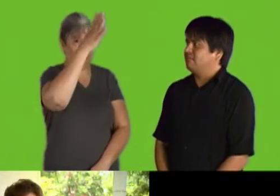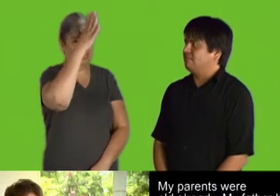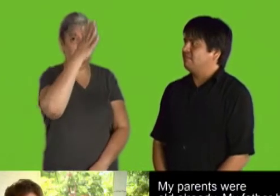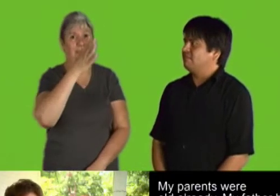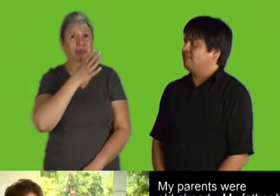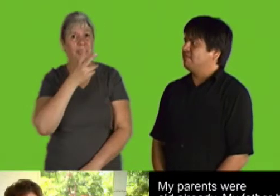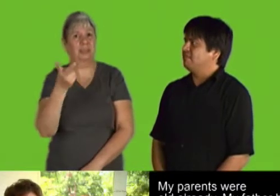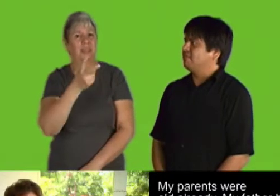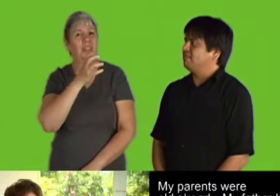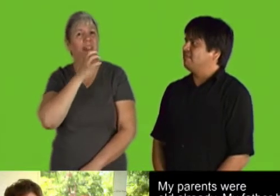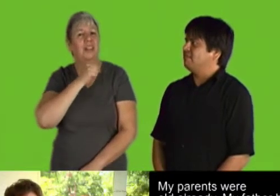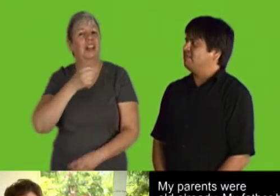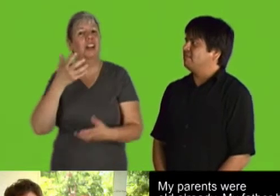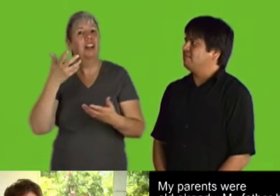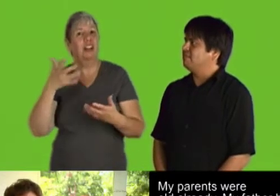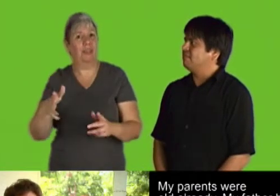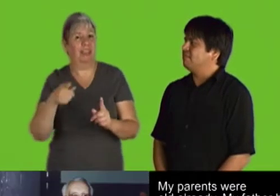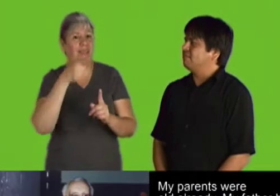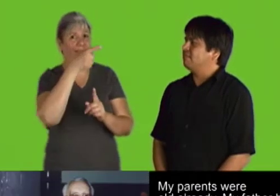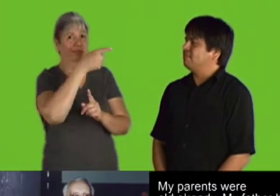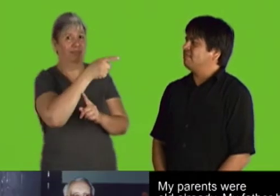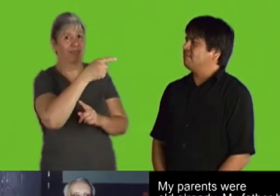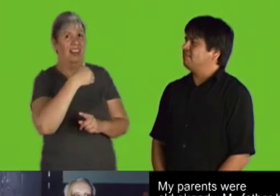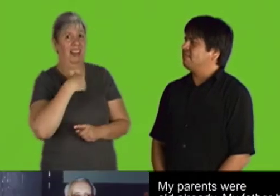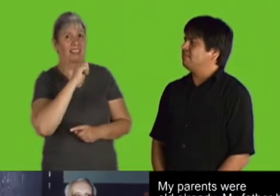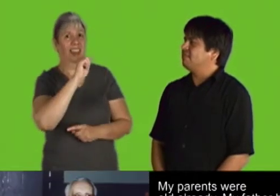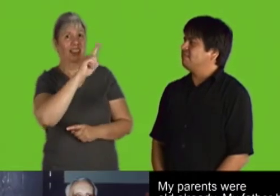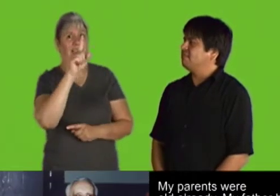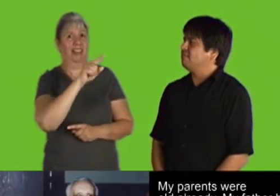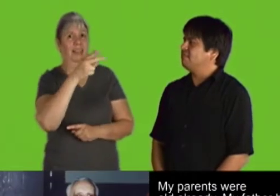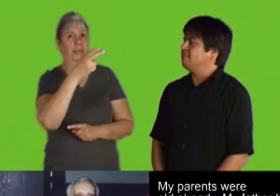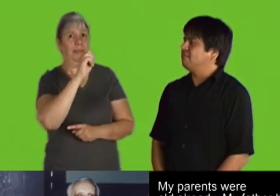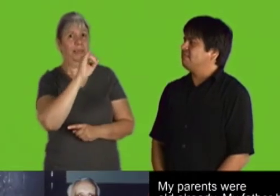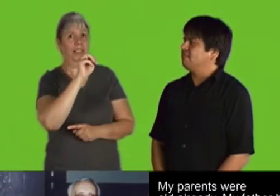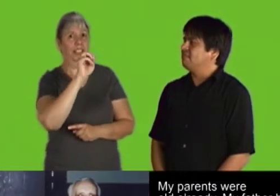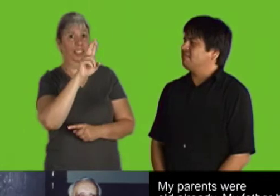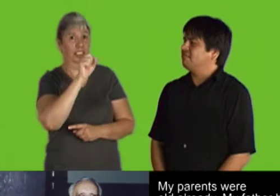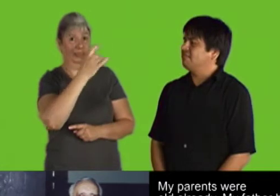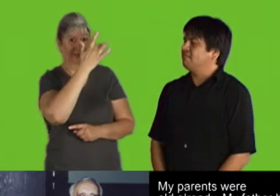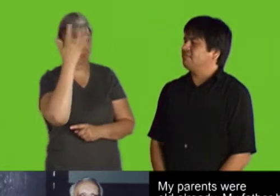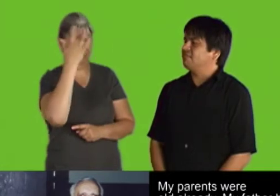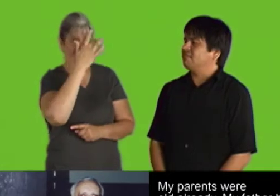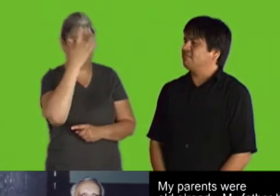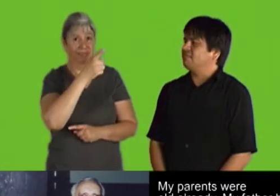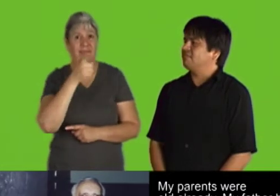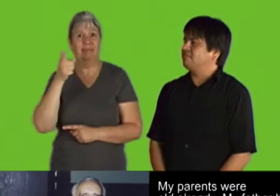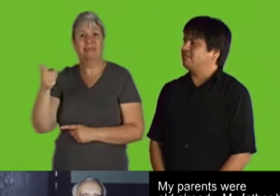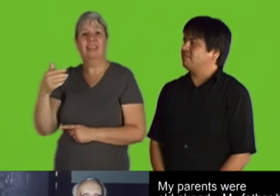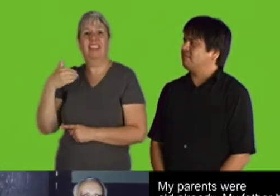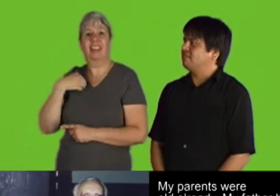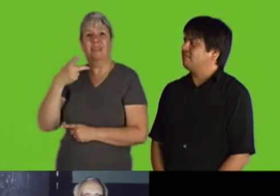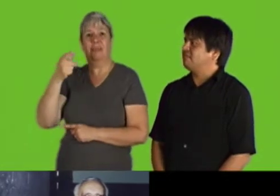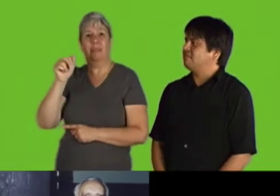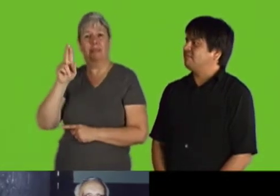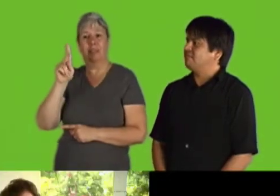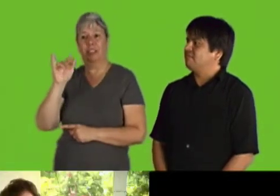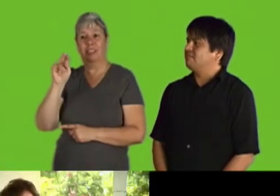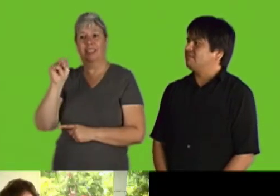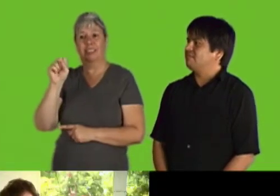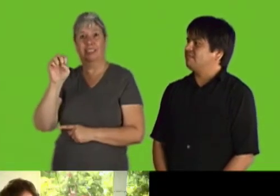My parents were old already. My father had Alzheimer's. My mom had Parkinson's.